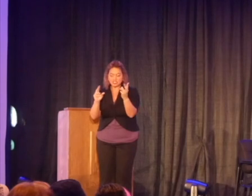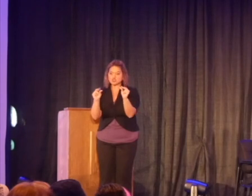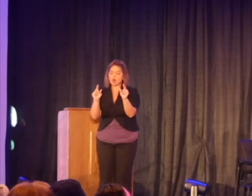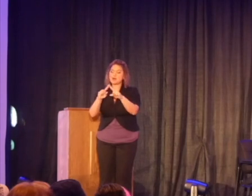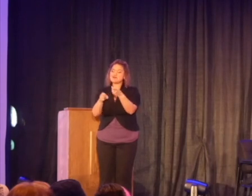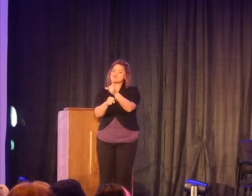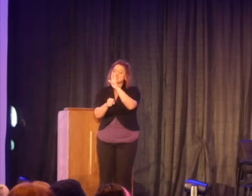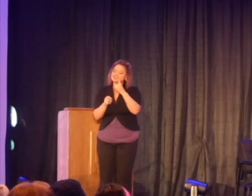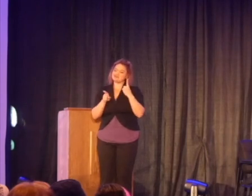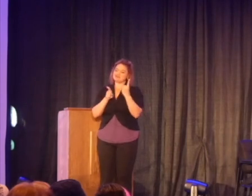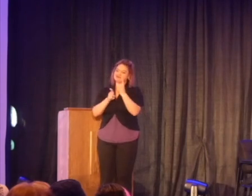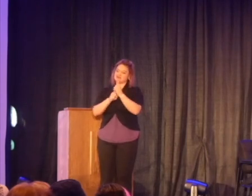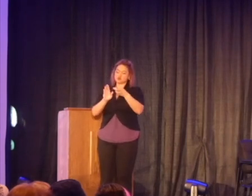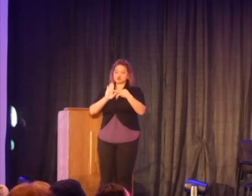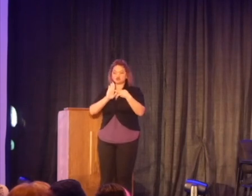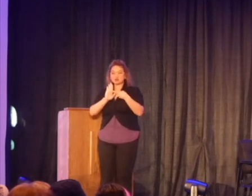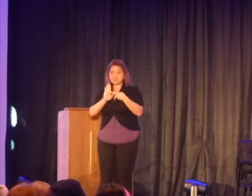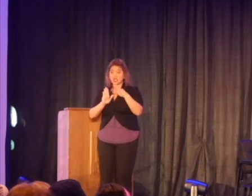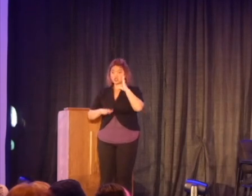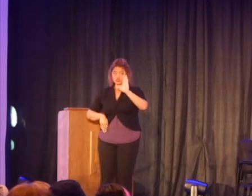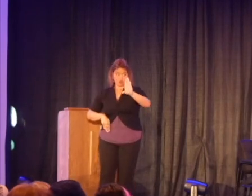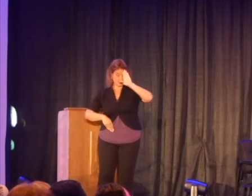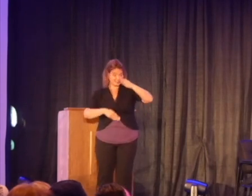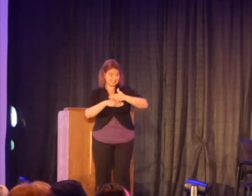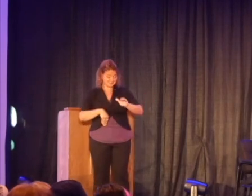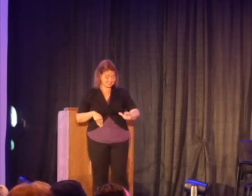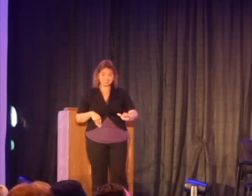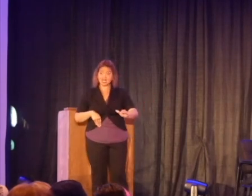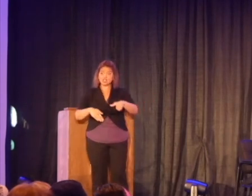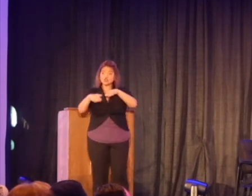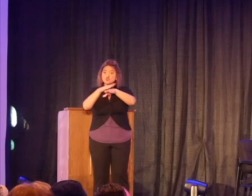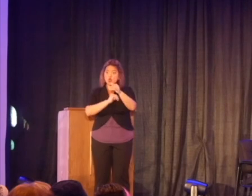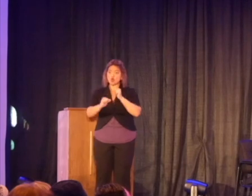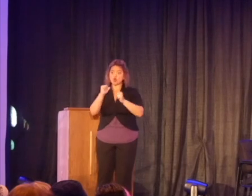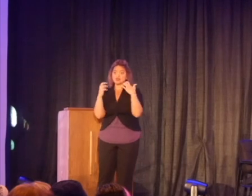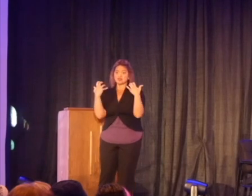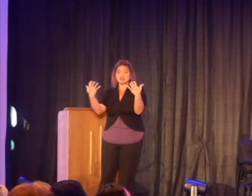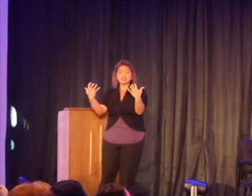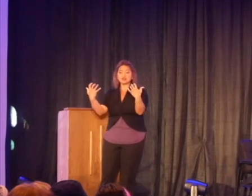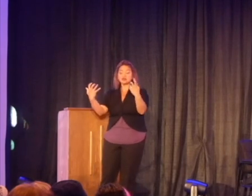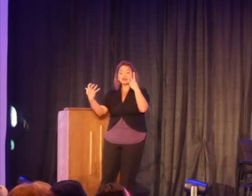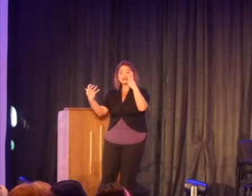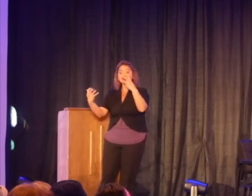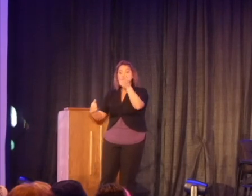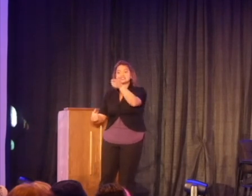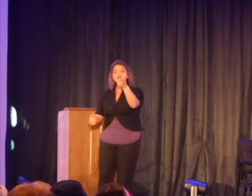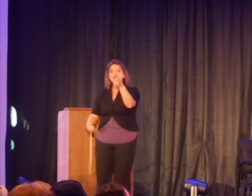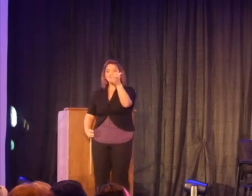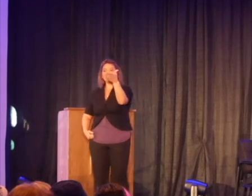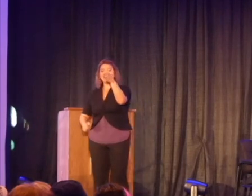representation when your little boy goes into the theater and sees himself.